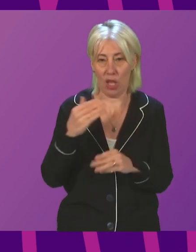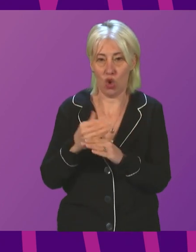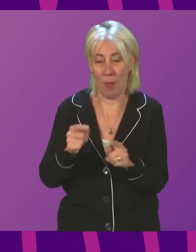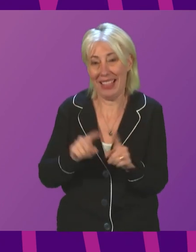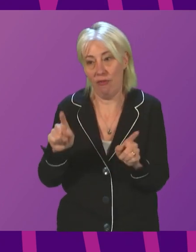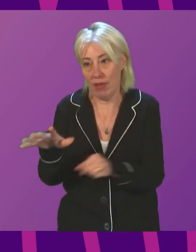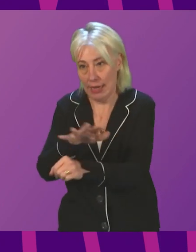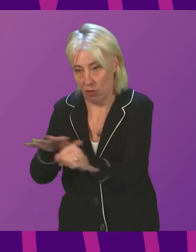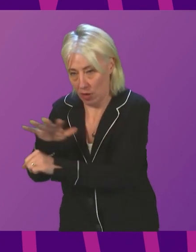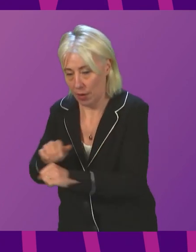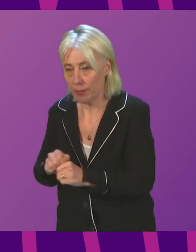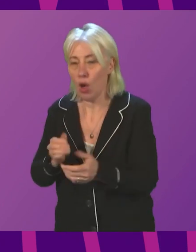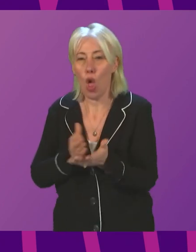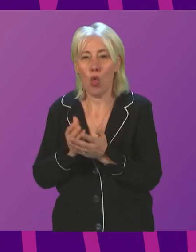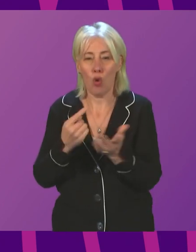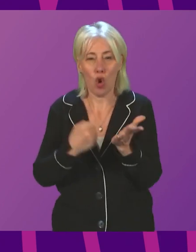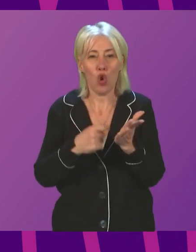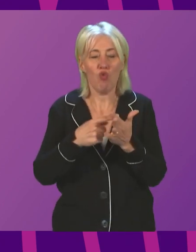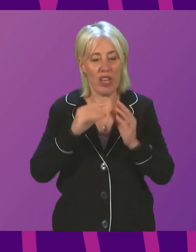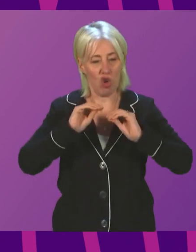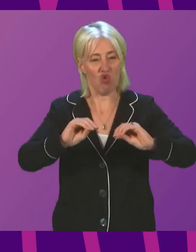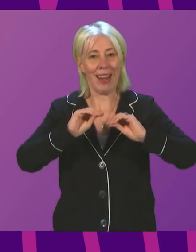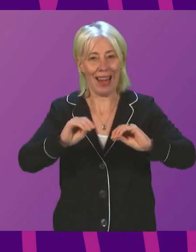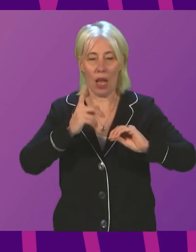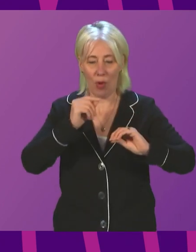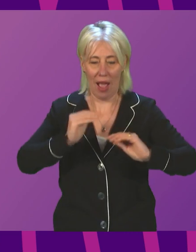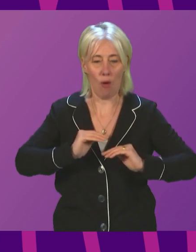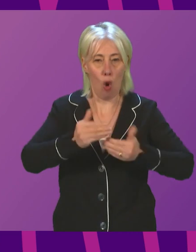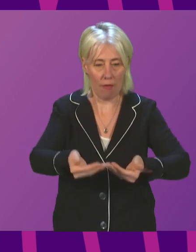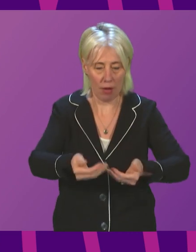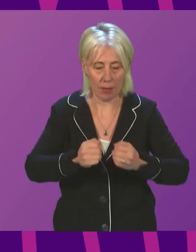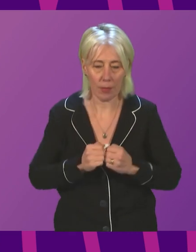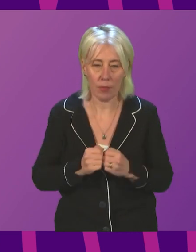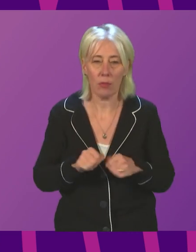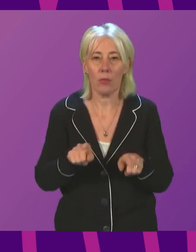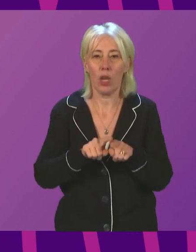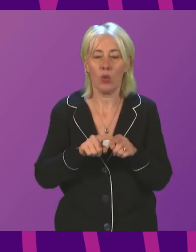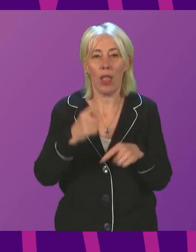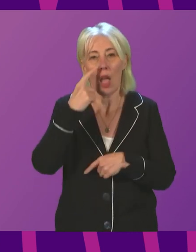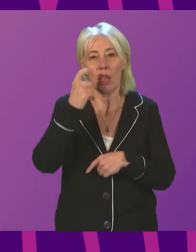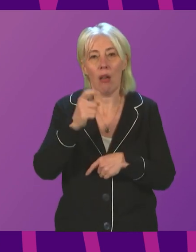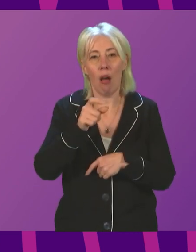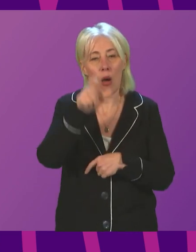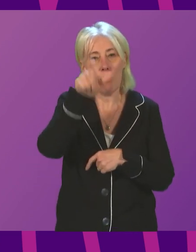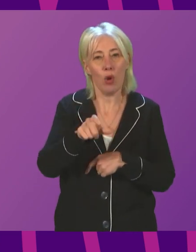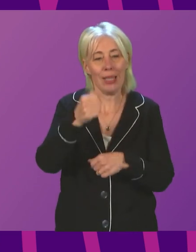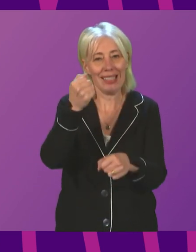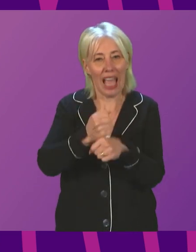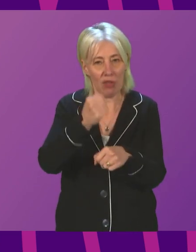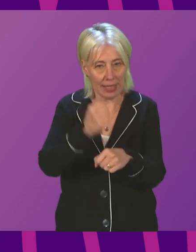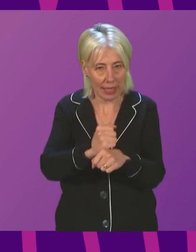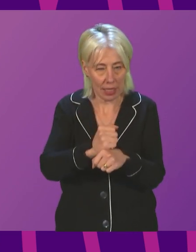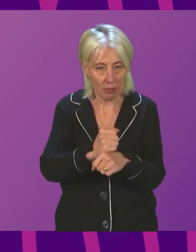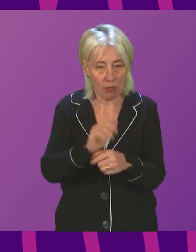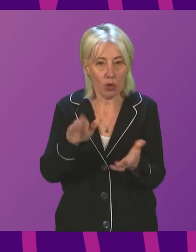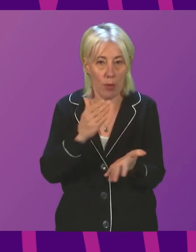sectors and that is through the retraining offer that we have in place. We have measures such as the Young Persons Guarantee which are designed to make